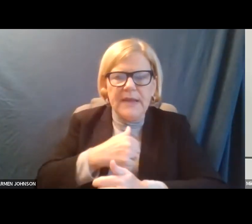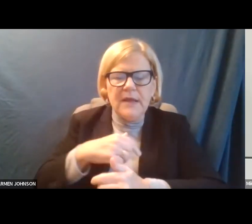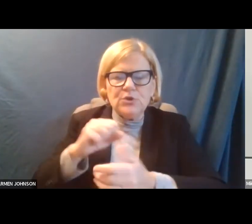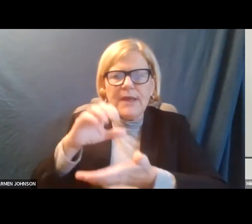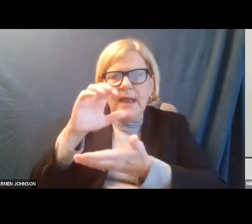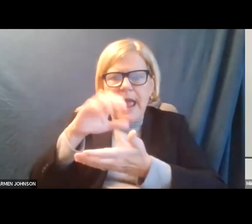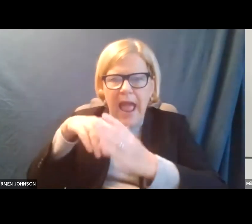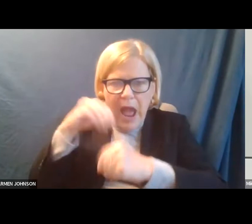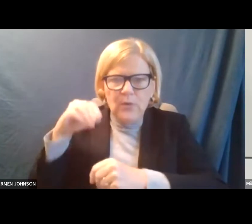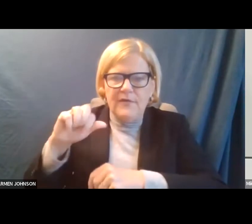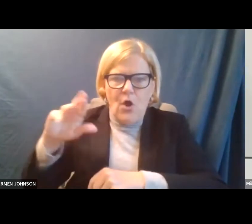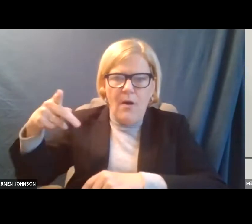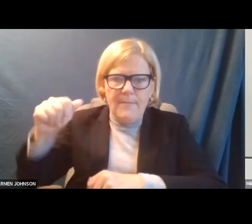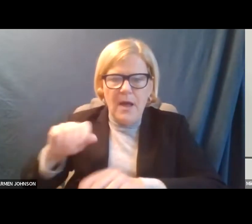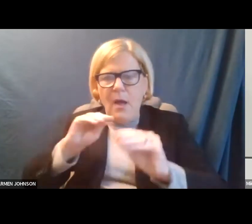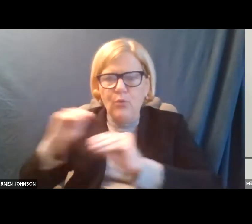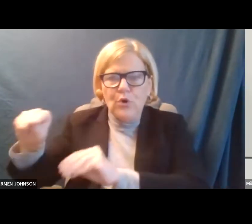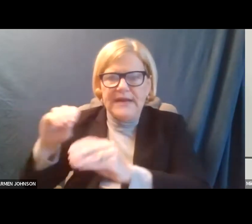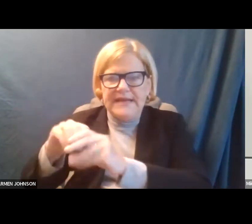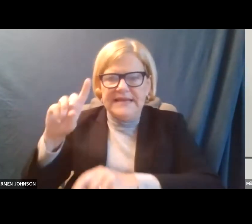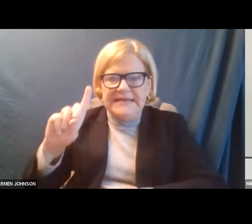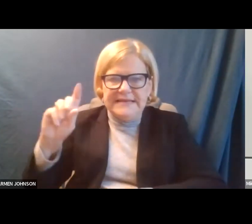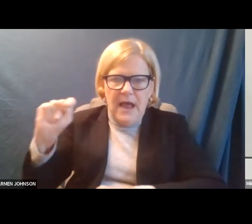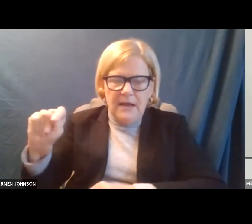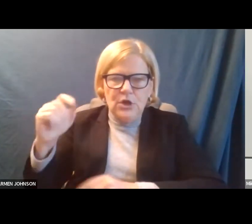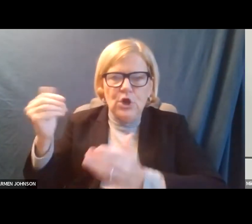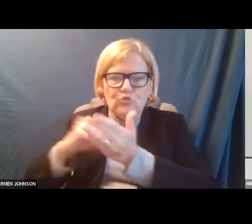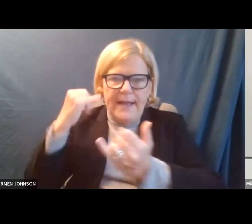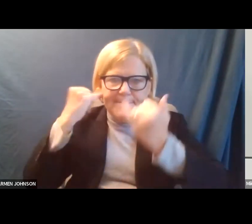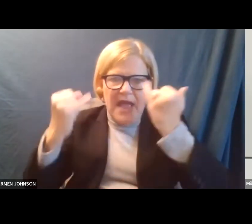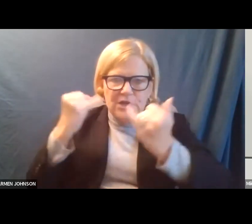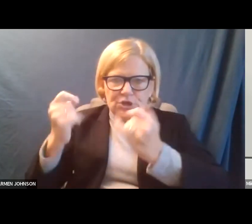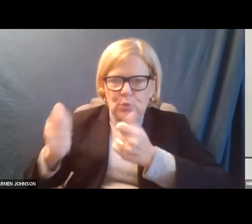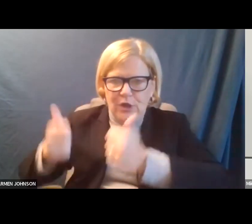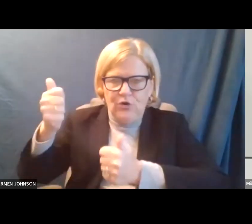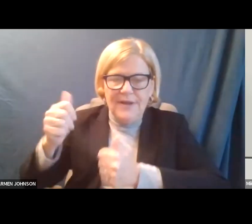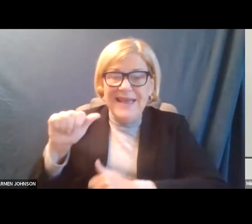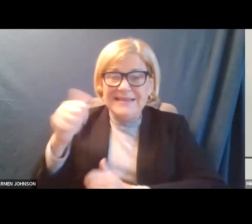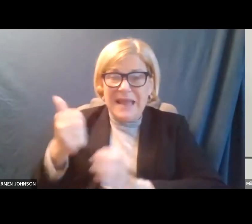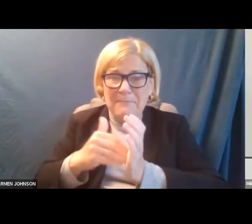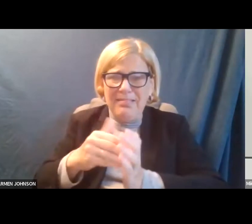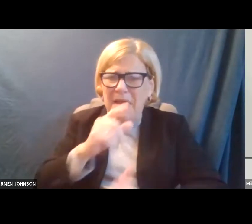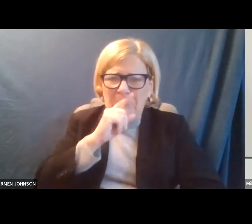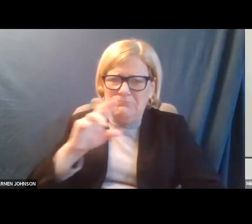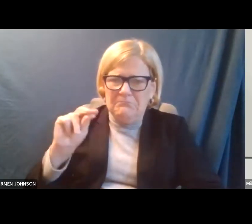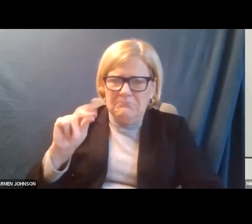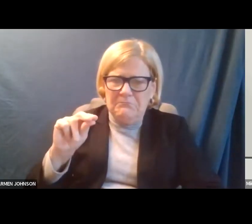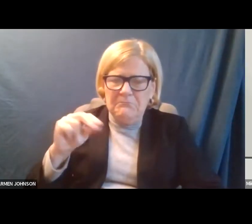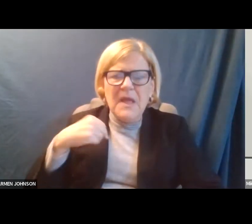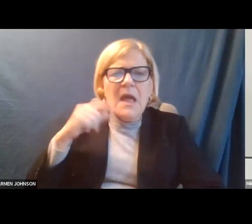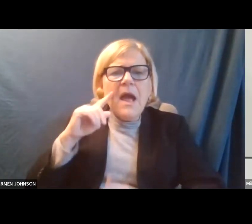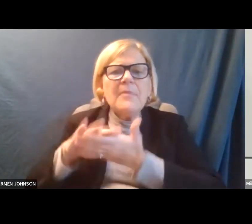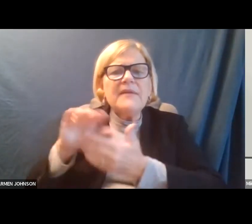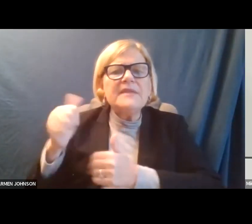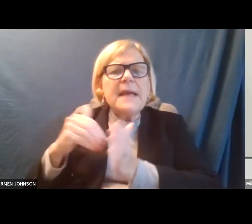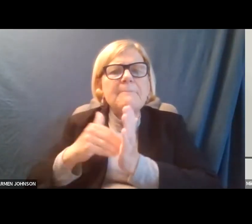of the ARPA plan and put it in DDOT reimagined to be able to move it forward quicker. There was no $10 million dollar amount. I believe the 10 million